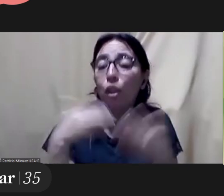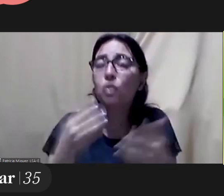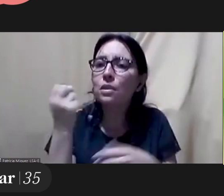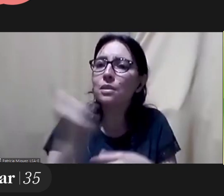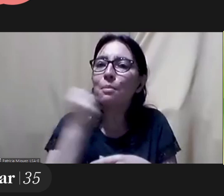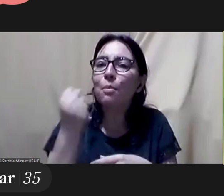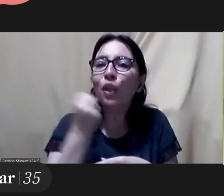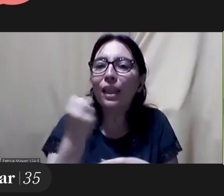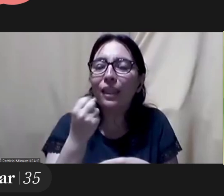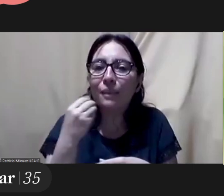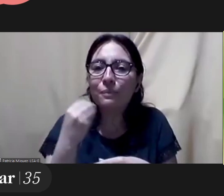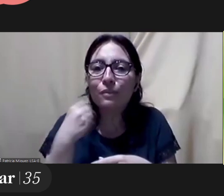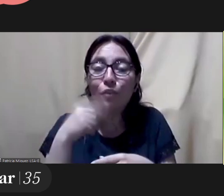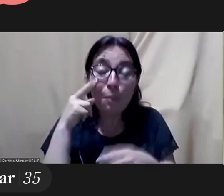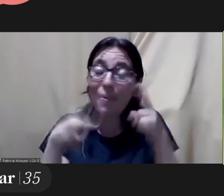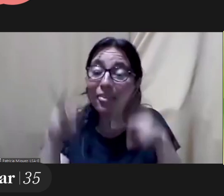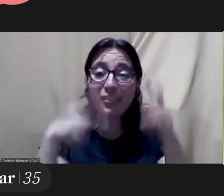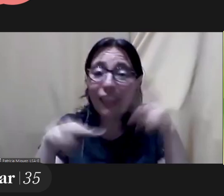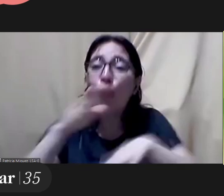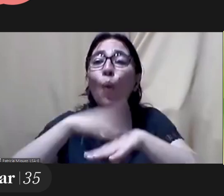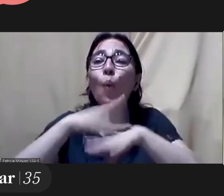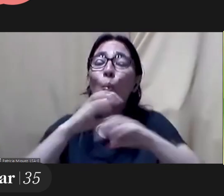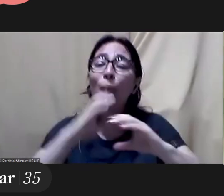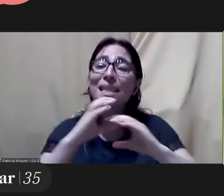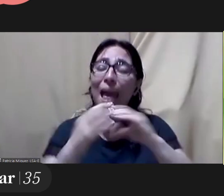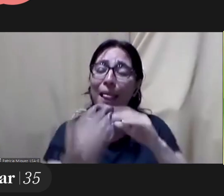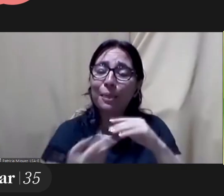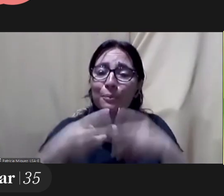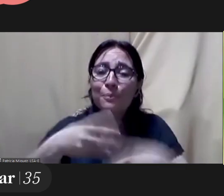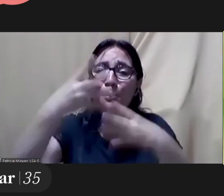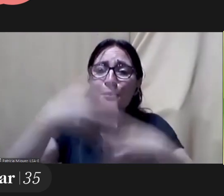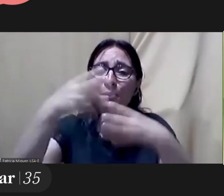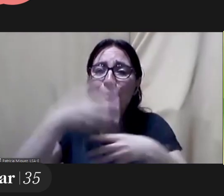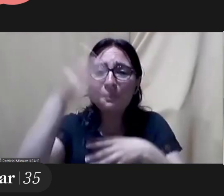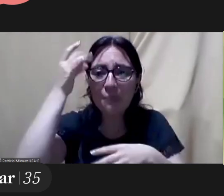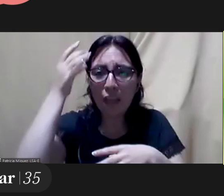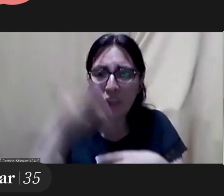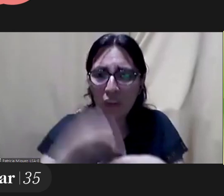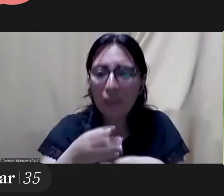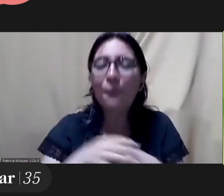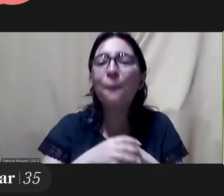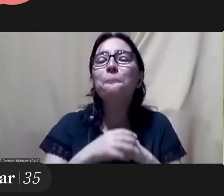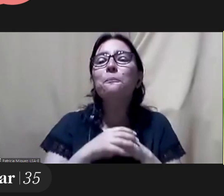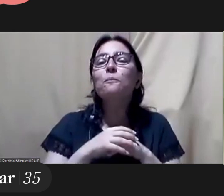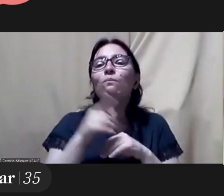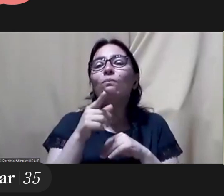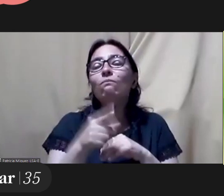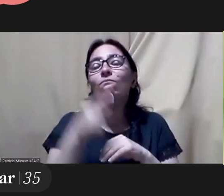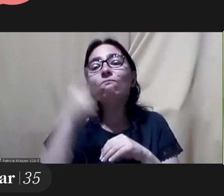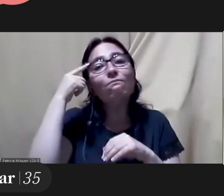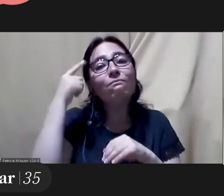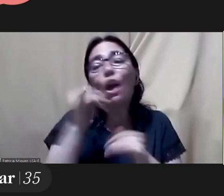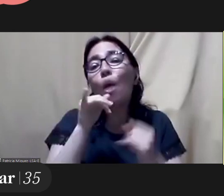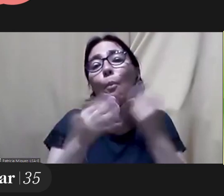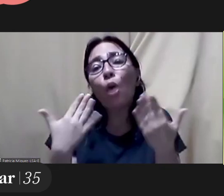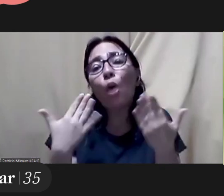other bodies, I'm a bit distracted because I'm reading the chat box at the same time. How other